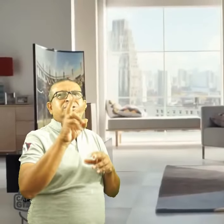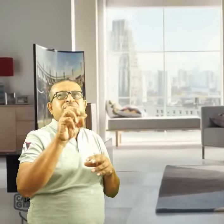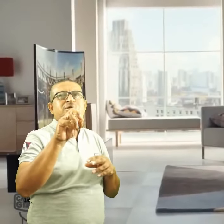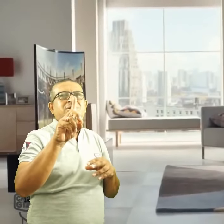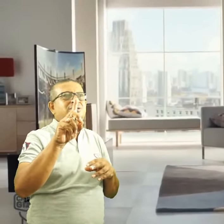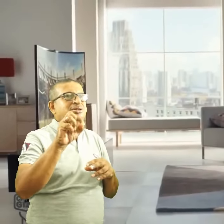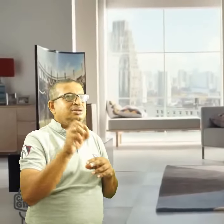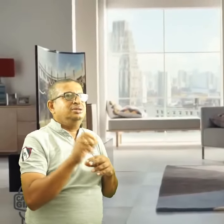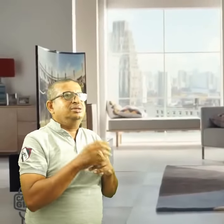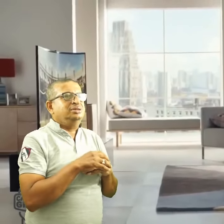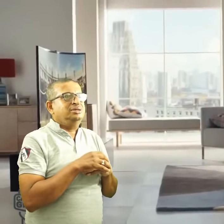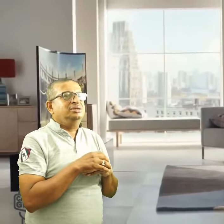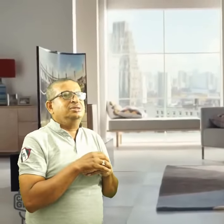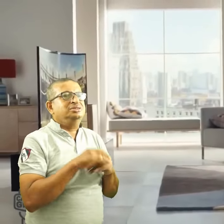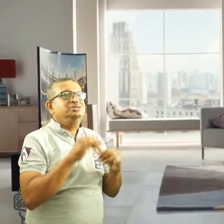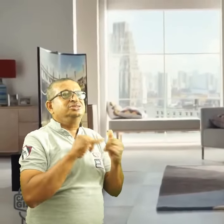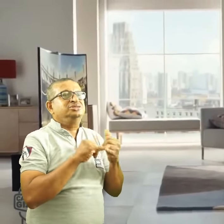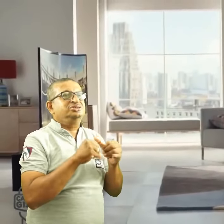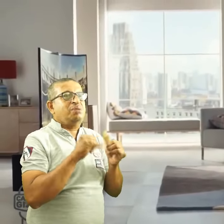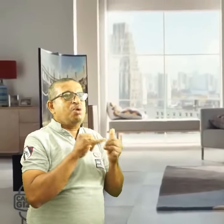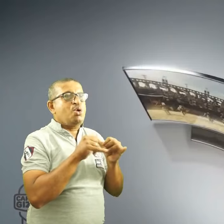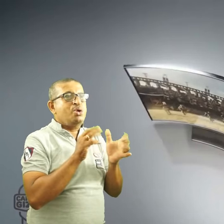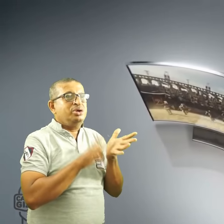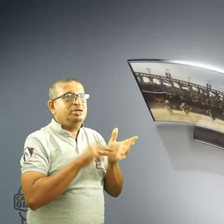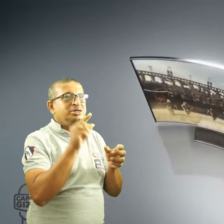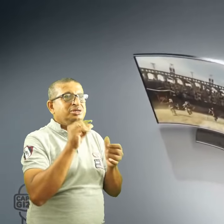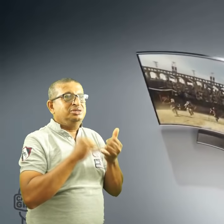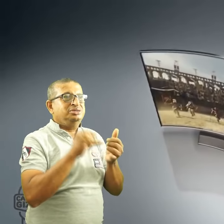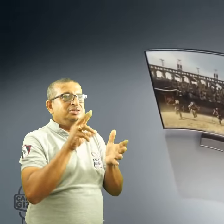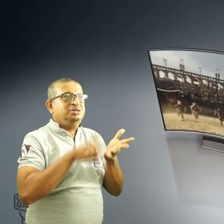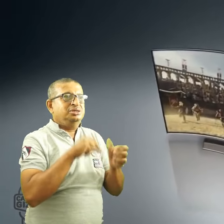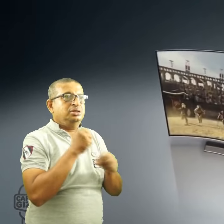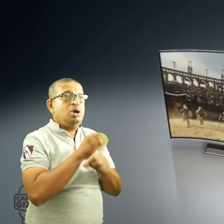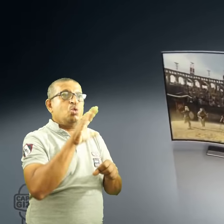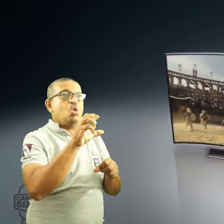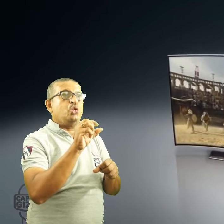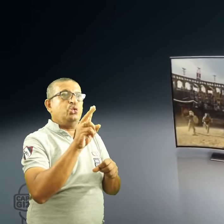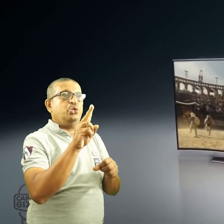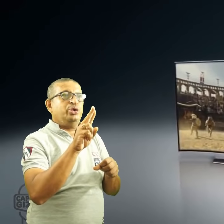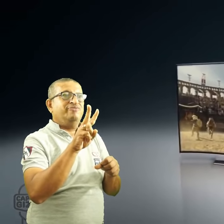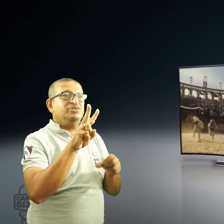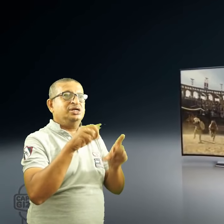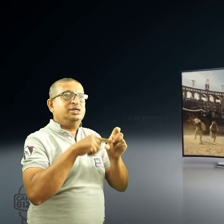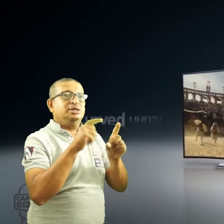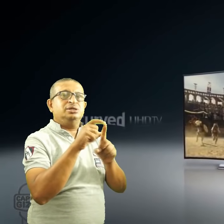vision. This works well for computer monitors. But it is barely noticeable on TVs.